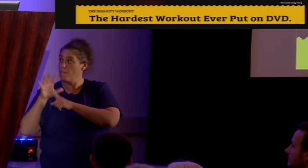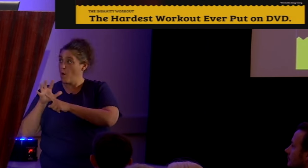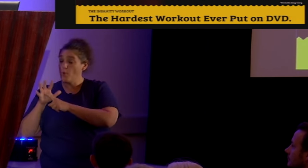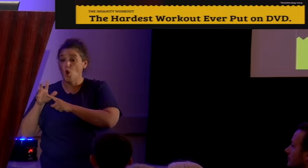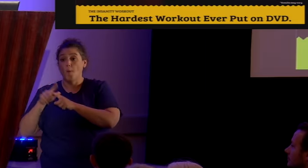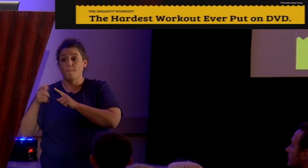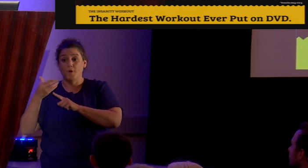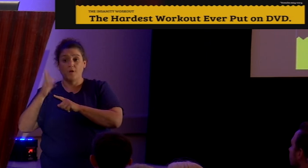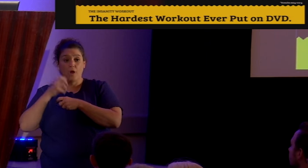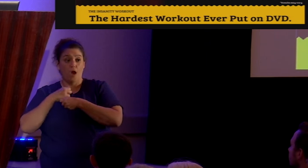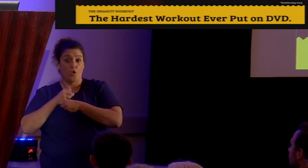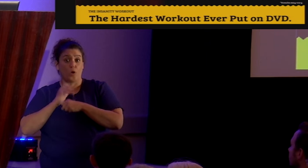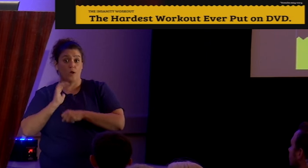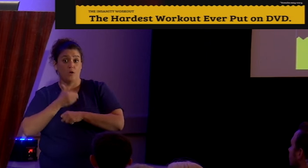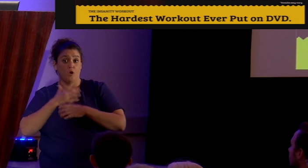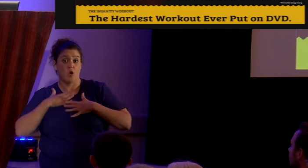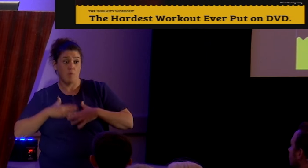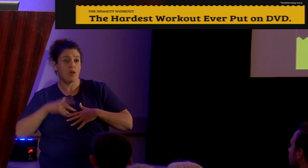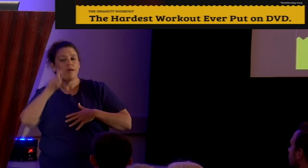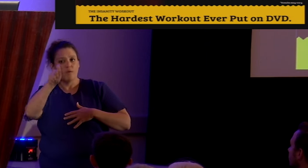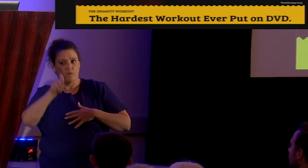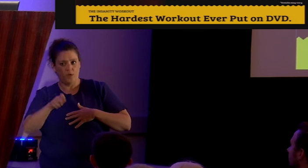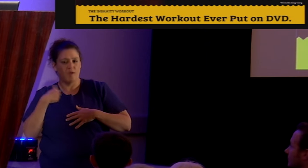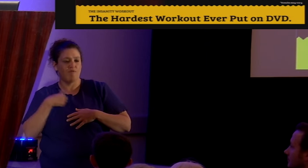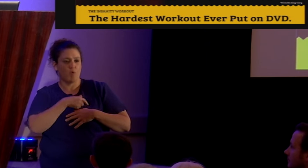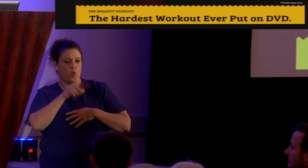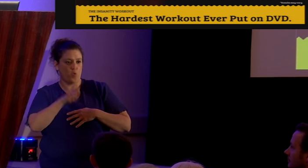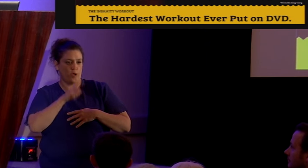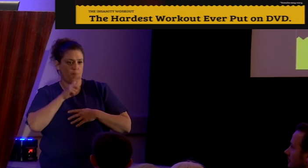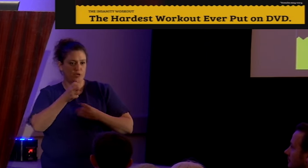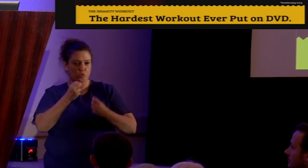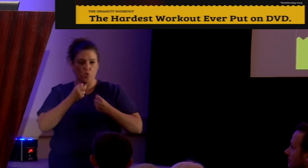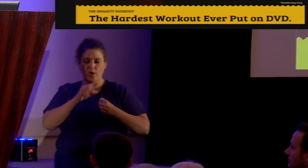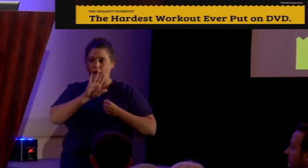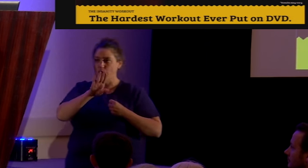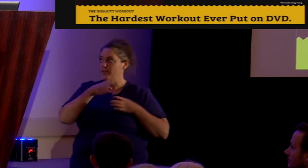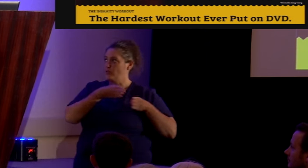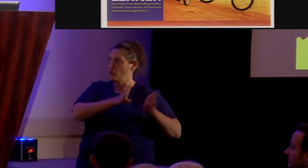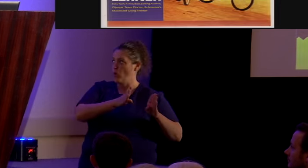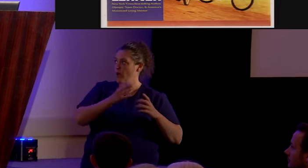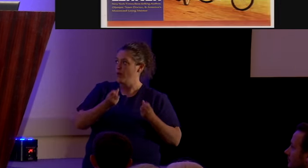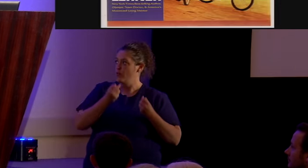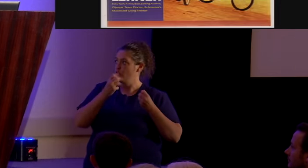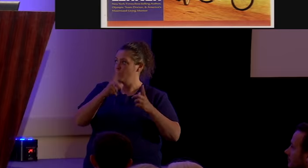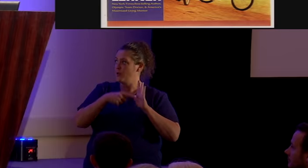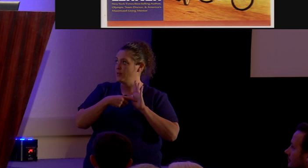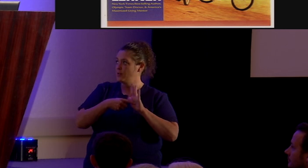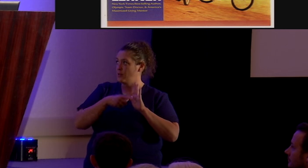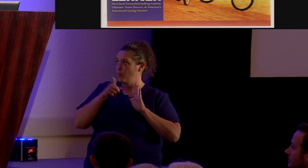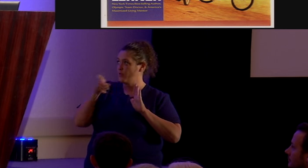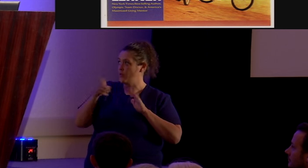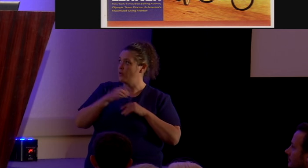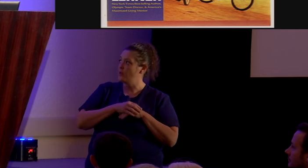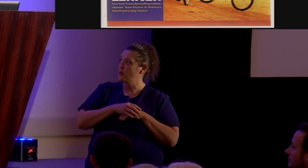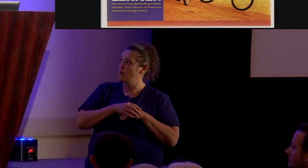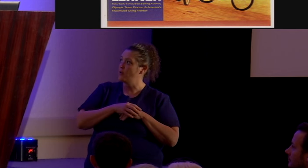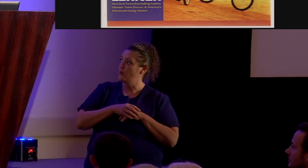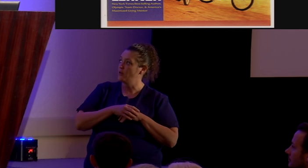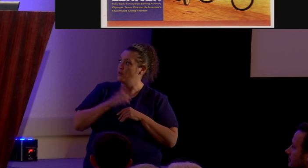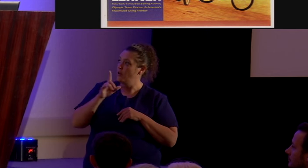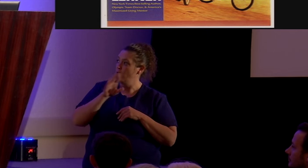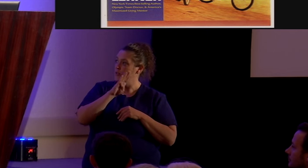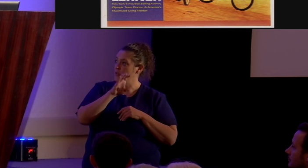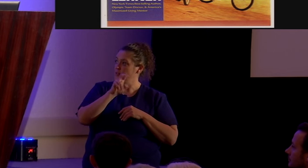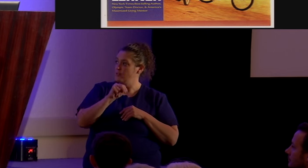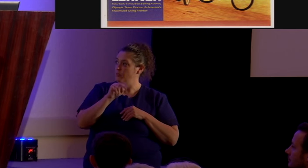God created our bodies, and therefore we must work out his way. There are many examples of this, including this one by a guy named Dr. Ben